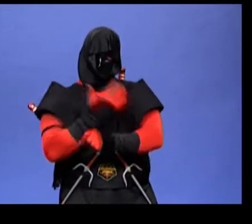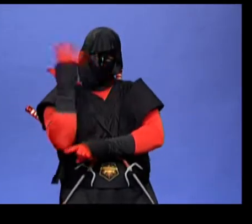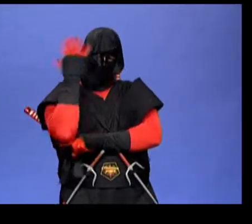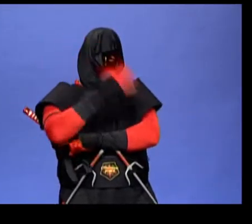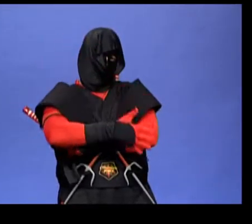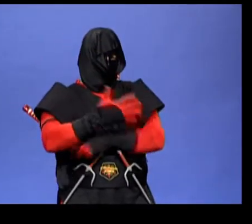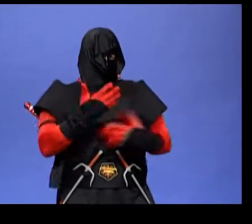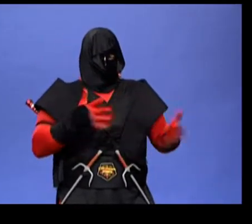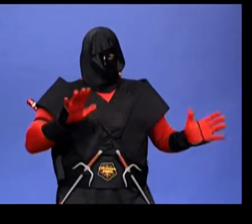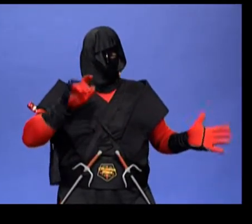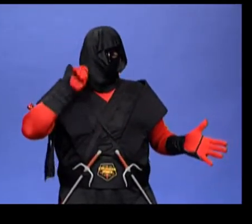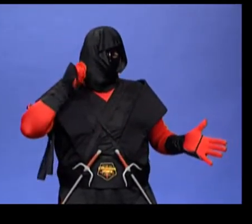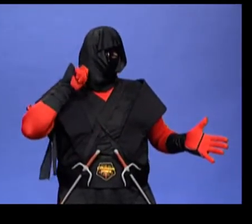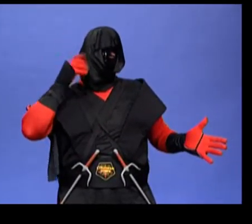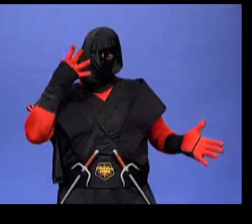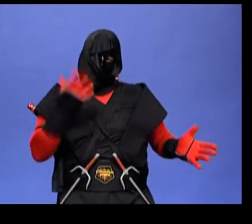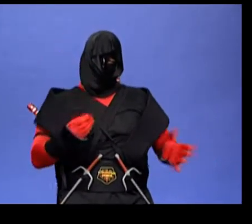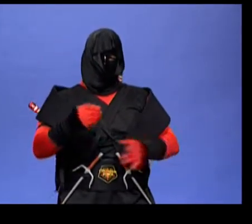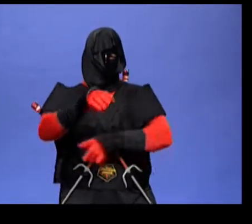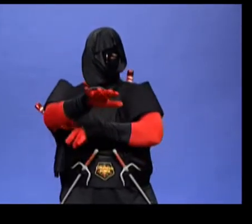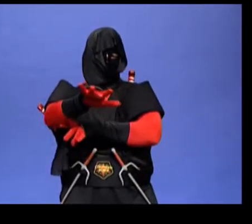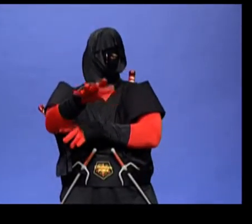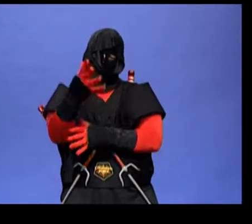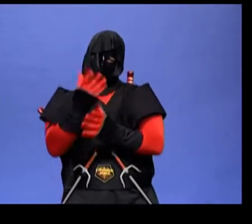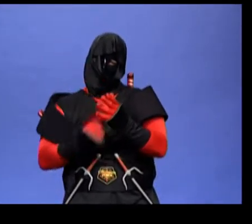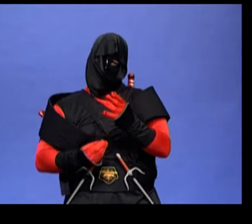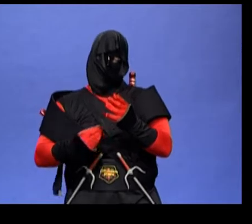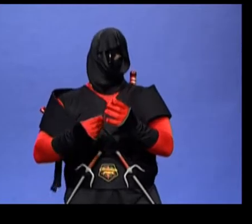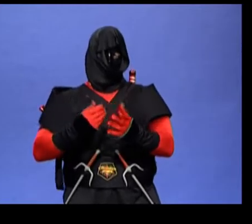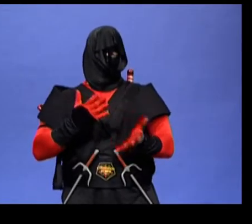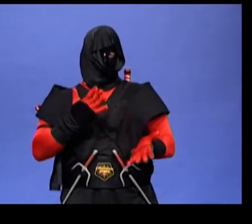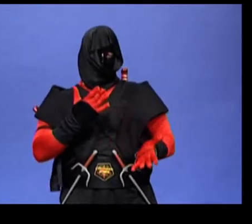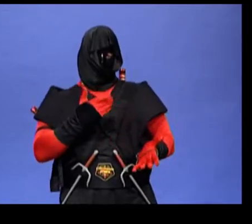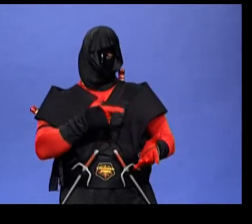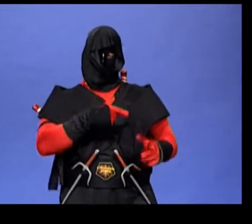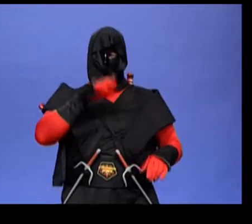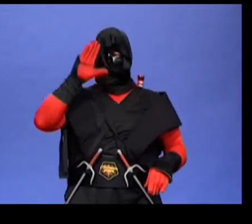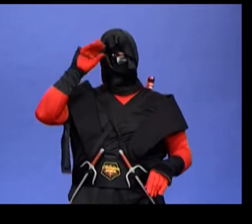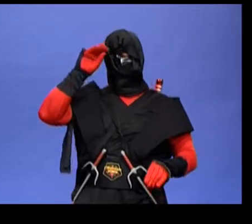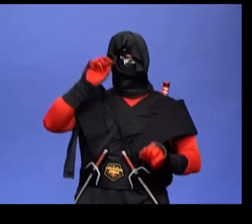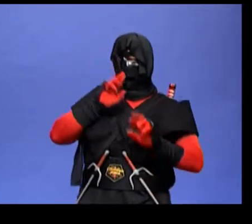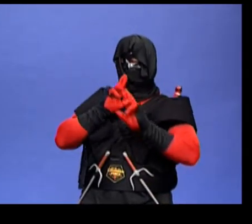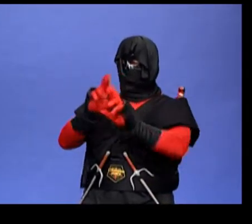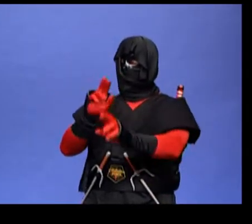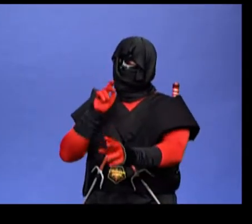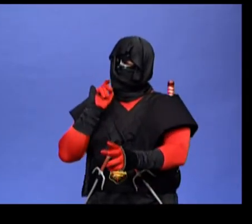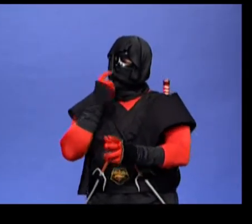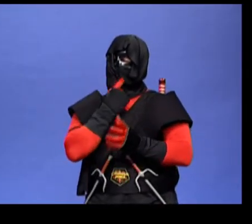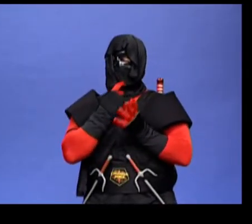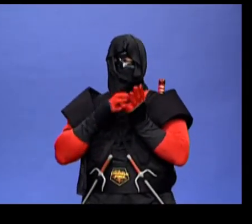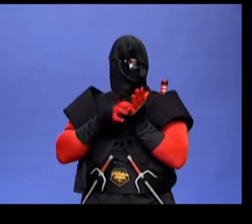give you. My apples are gone. My teeth are too weak for apples, said the boy.